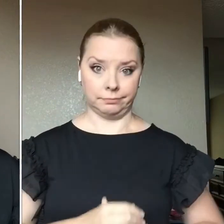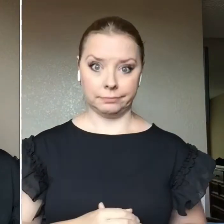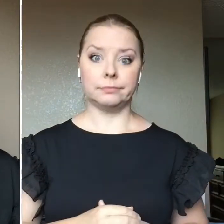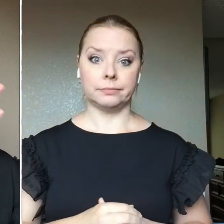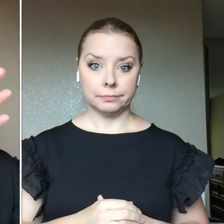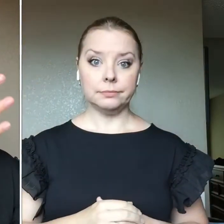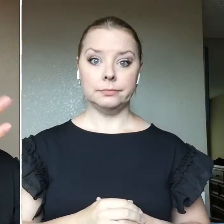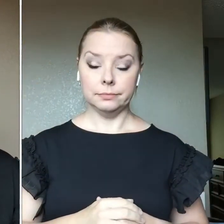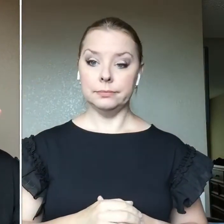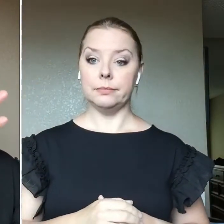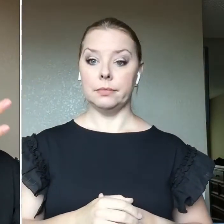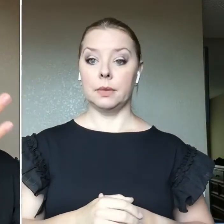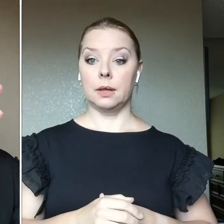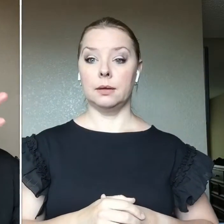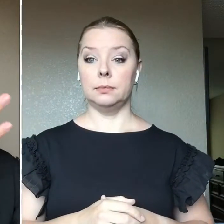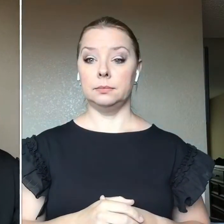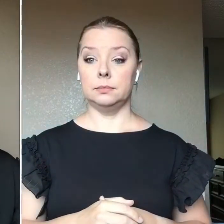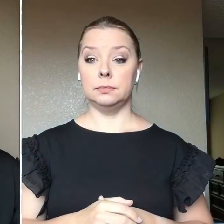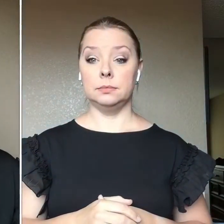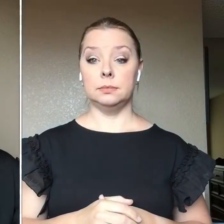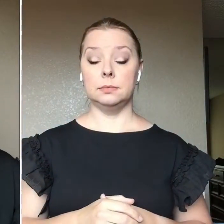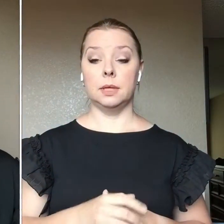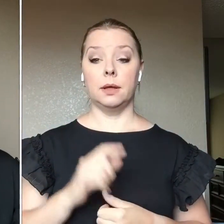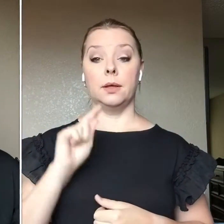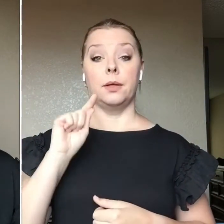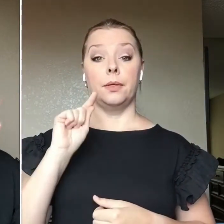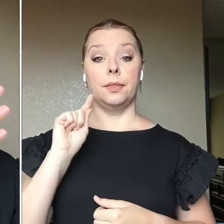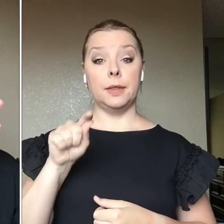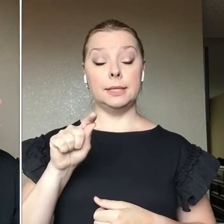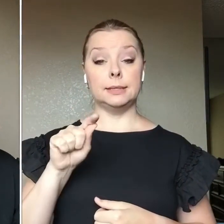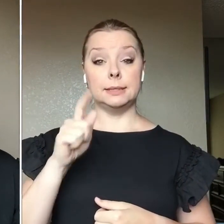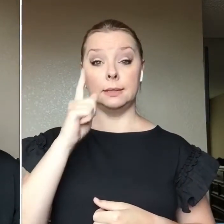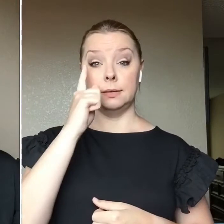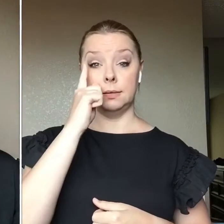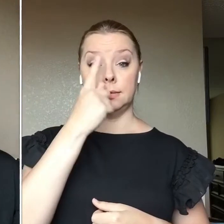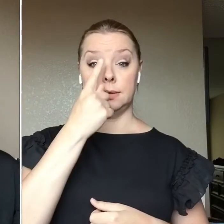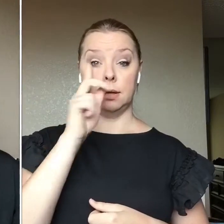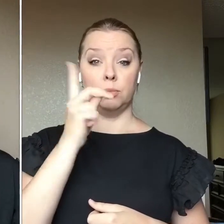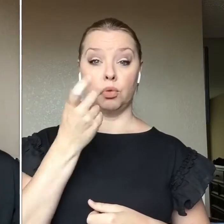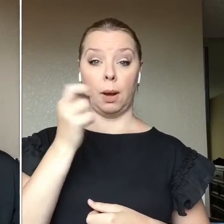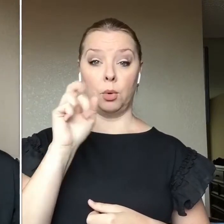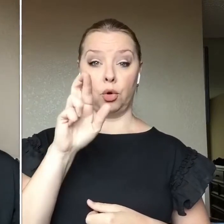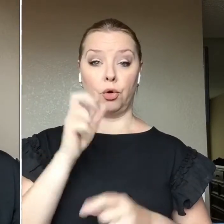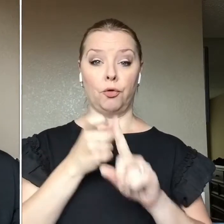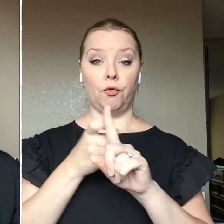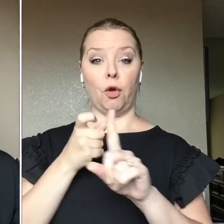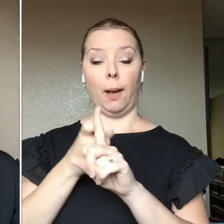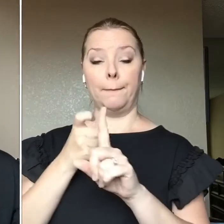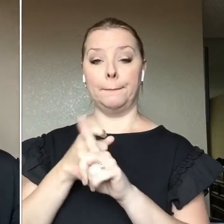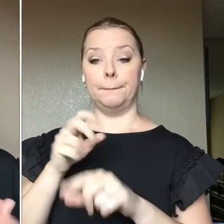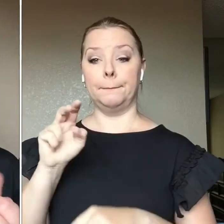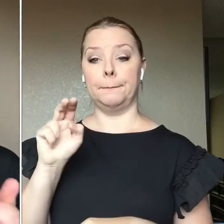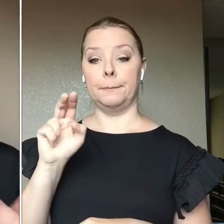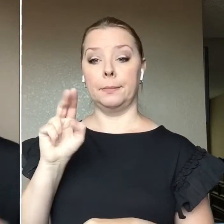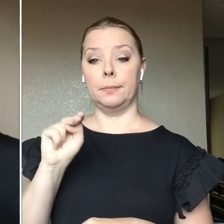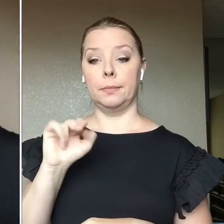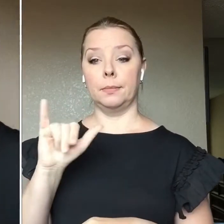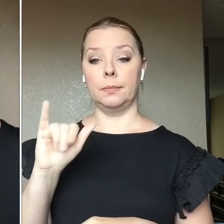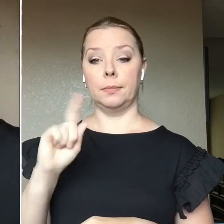Um, this eye shadow primer from, just rub a little under there because we put